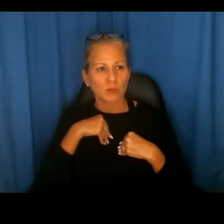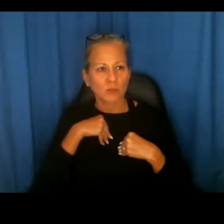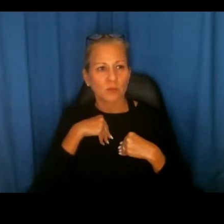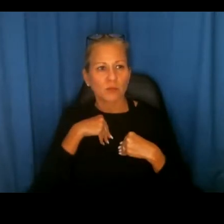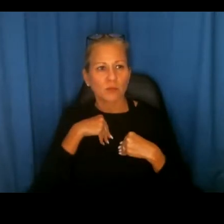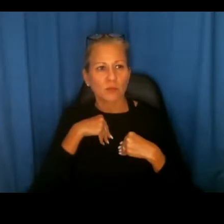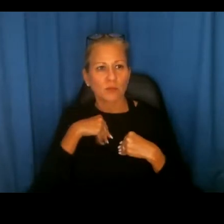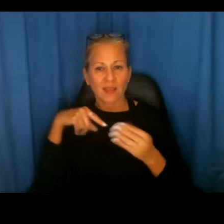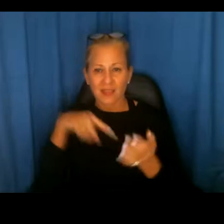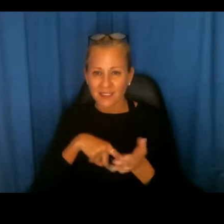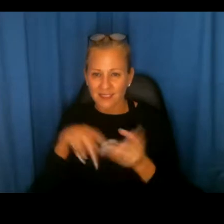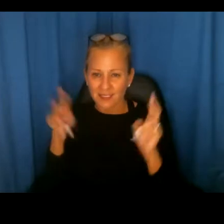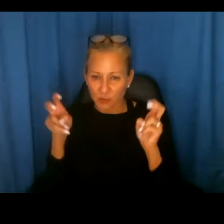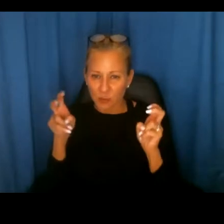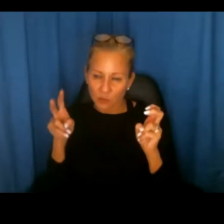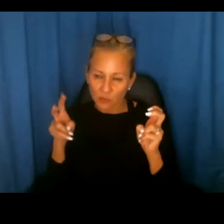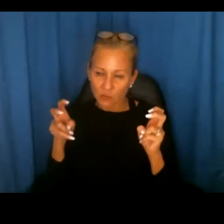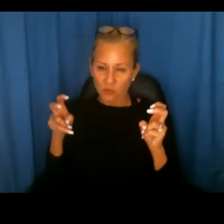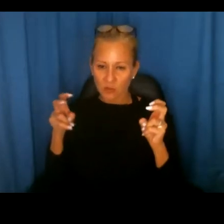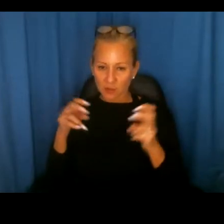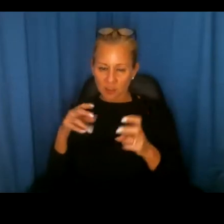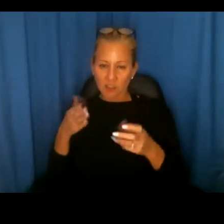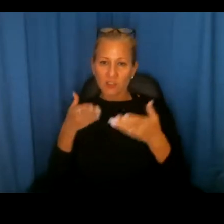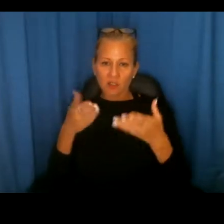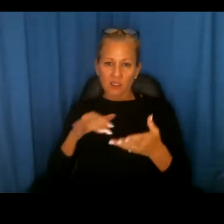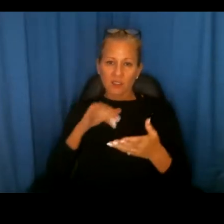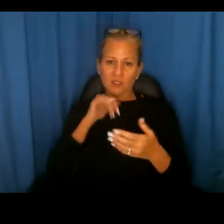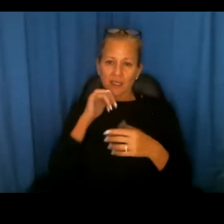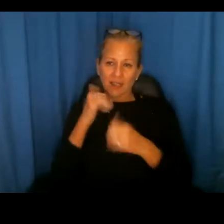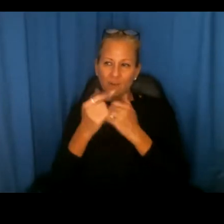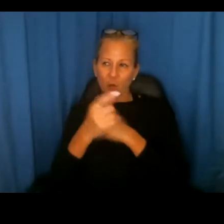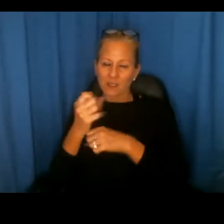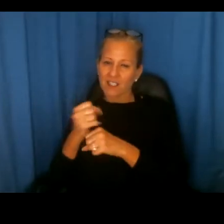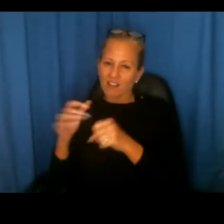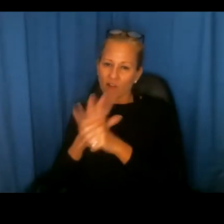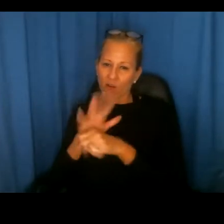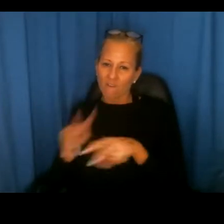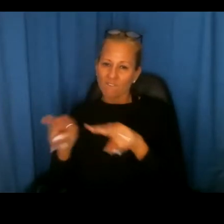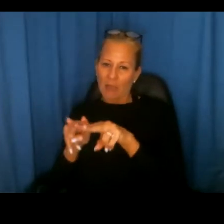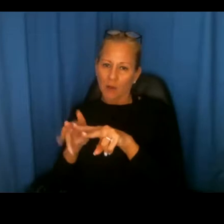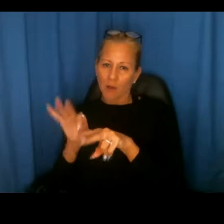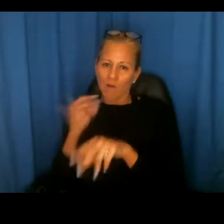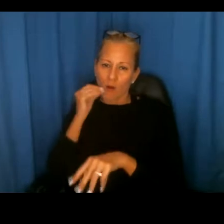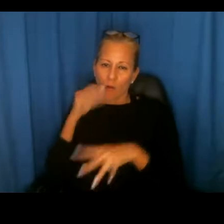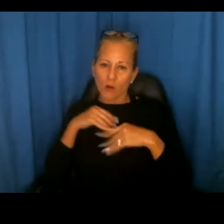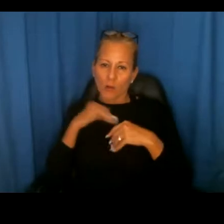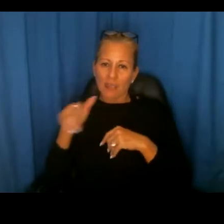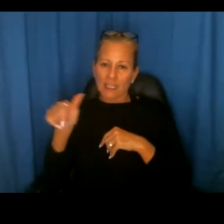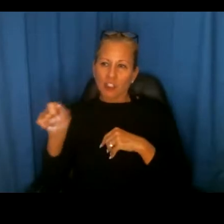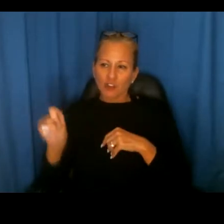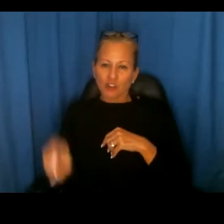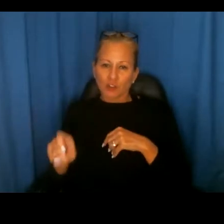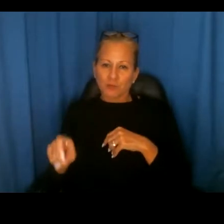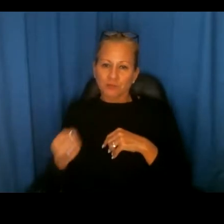uh, issue would suggest that not everyone's gaining the full value of home ownership that they should. So this is, uh,